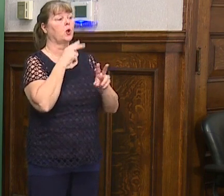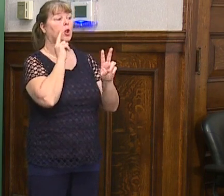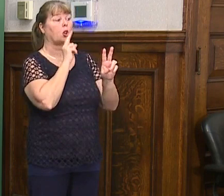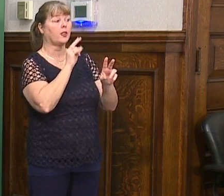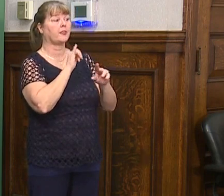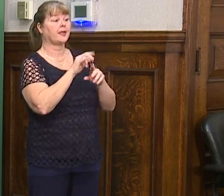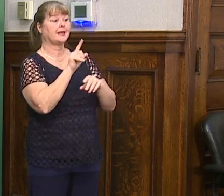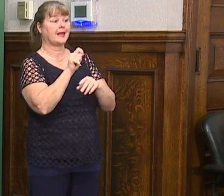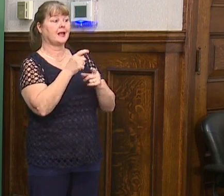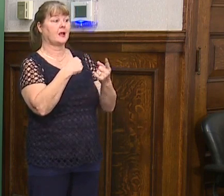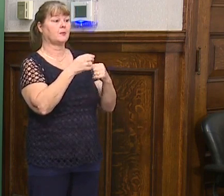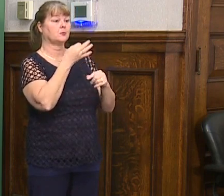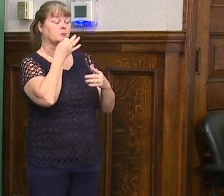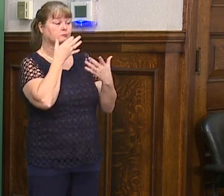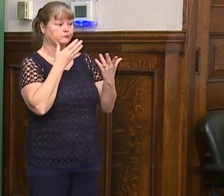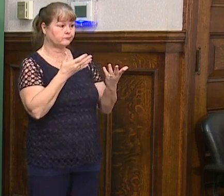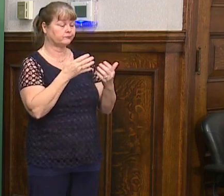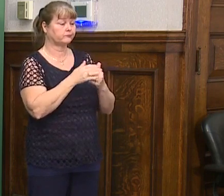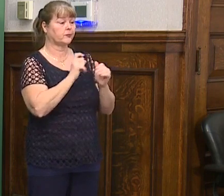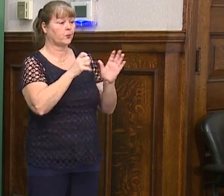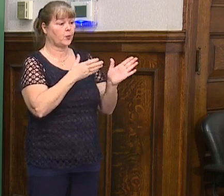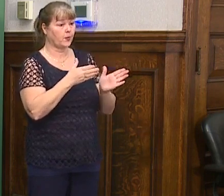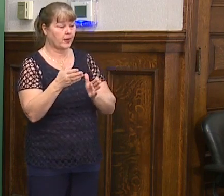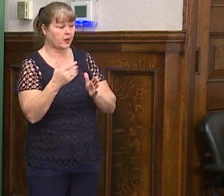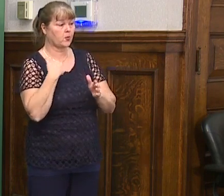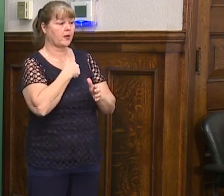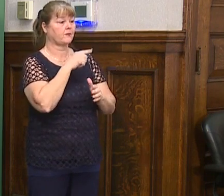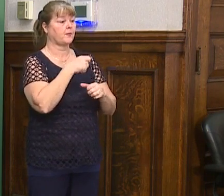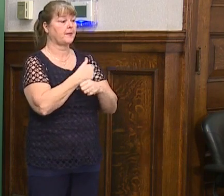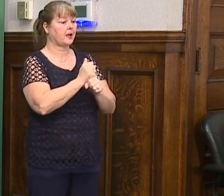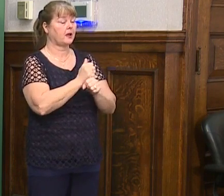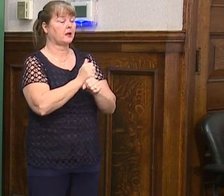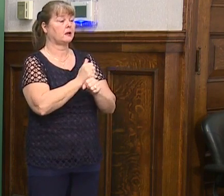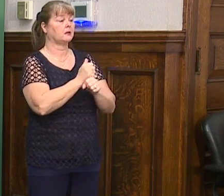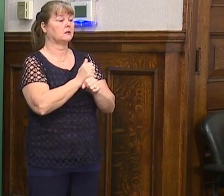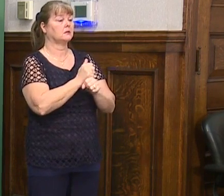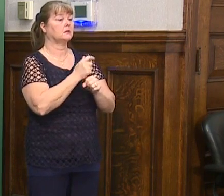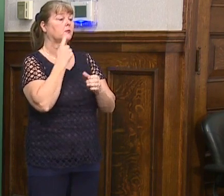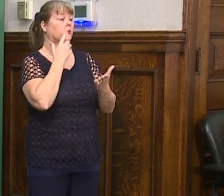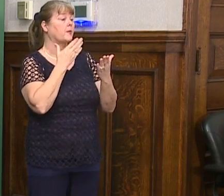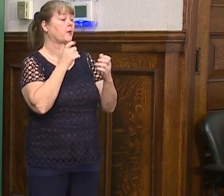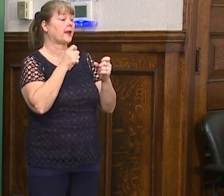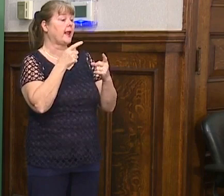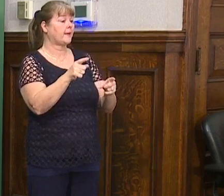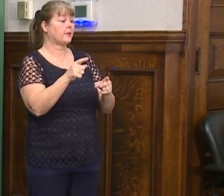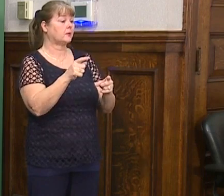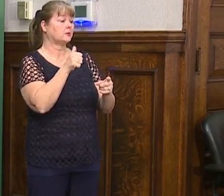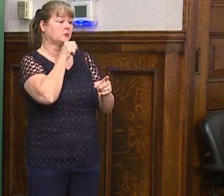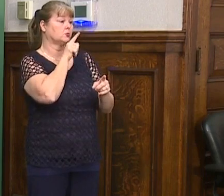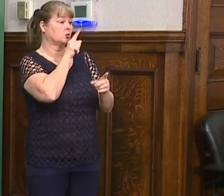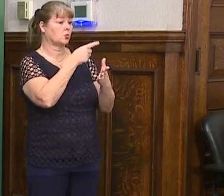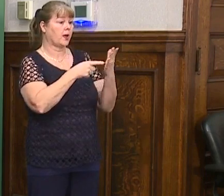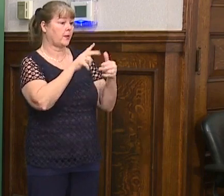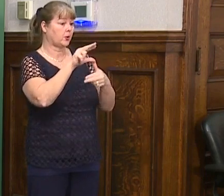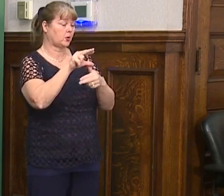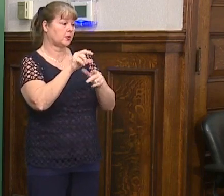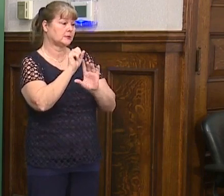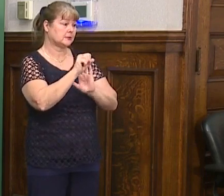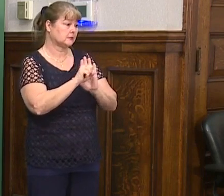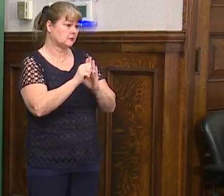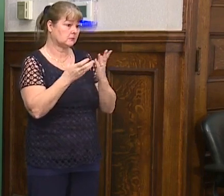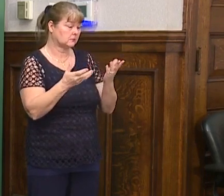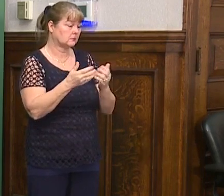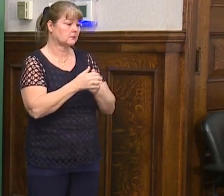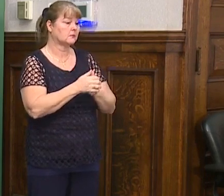looking at date coming as well. The preparations that we have to make for what might be a very uncertain hurricane season.